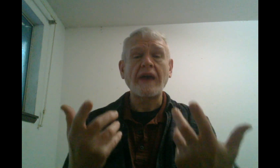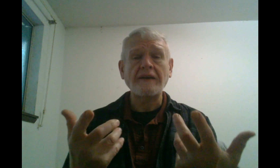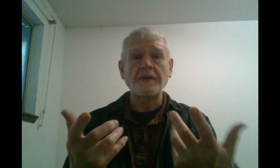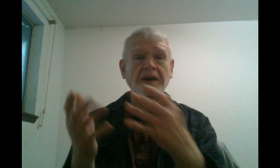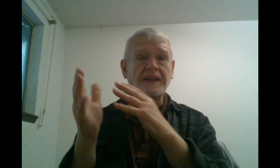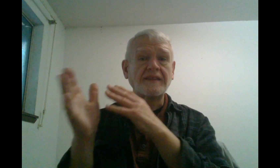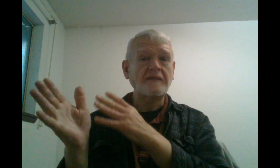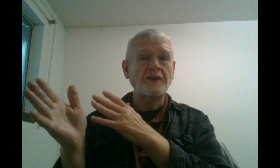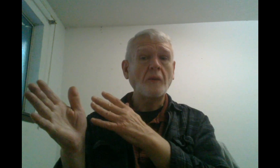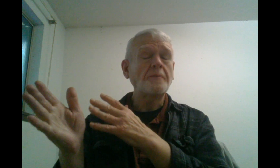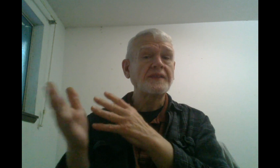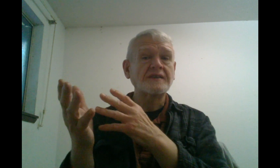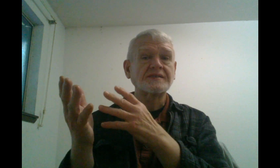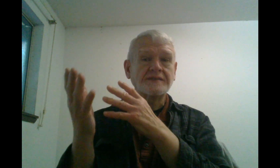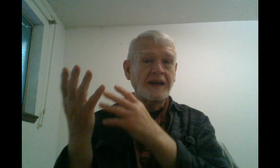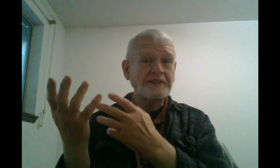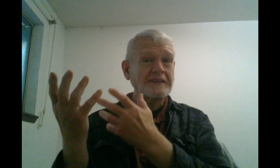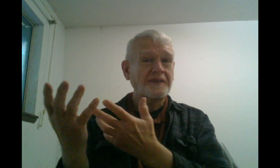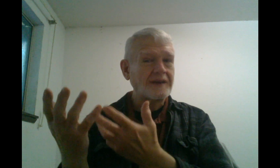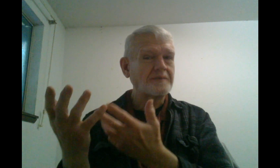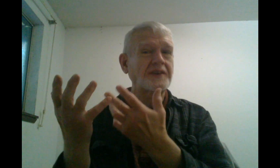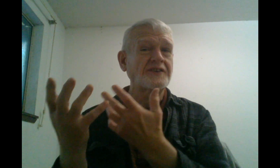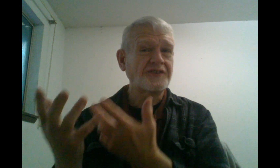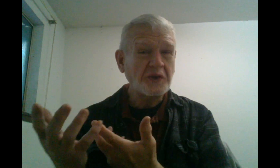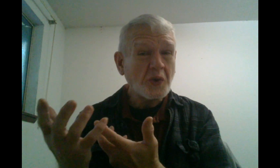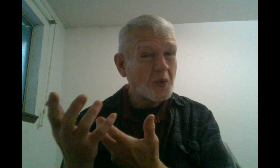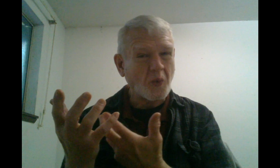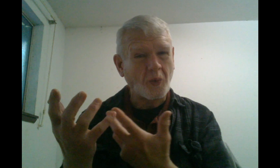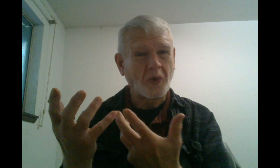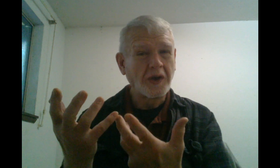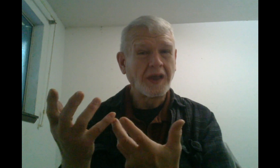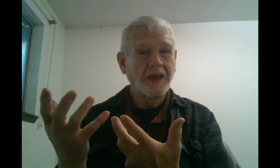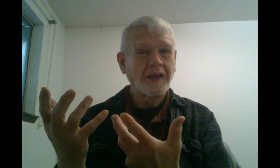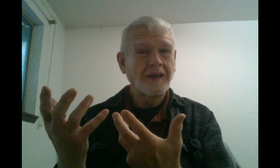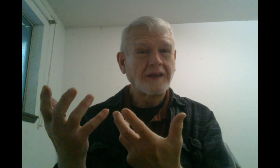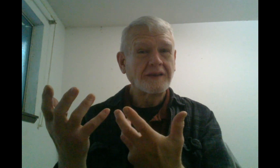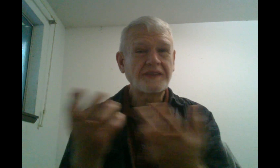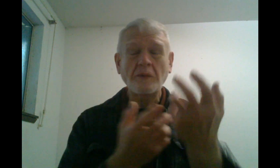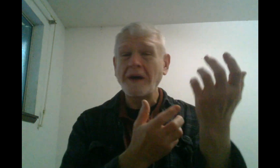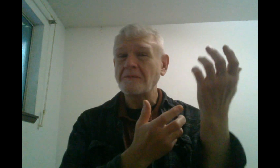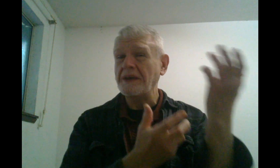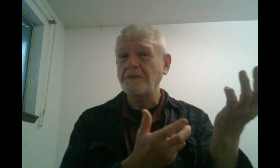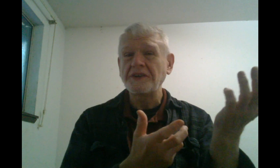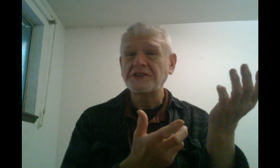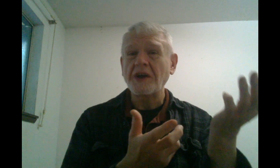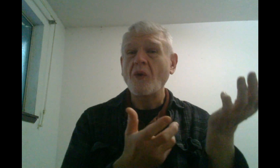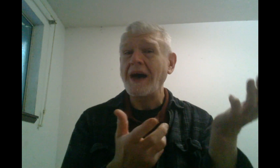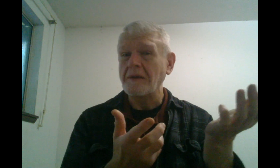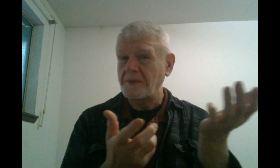everybody. They've been open. There's nothing for them to do. They want people to show up,